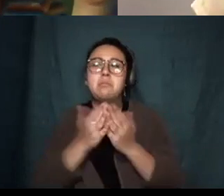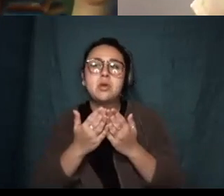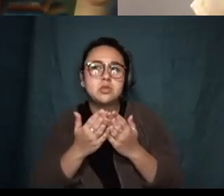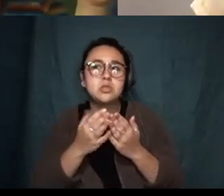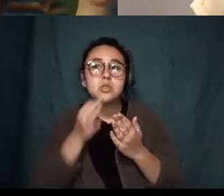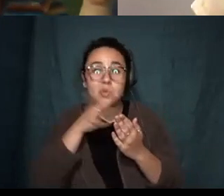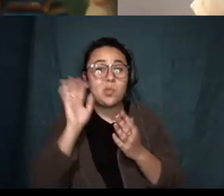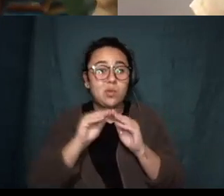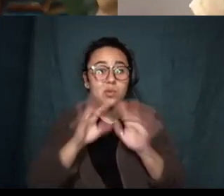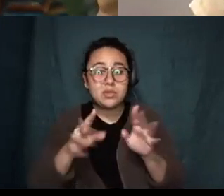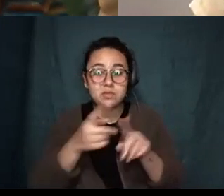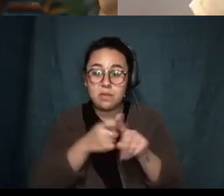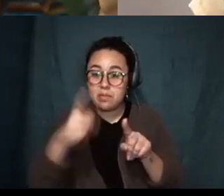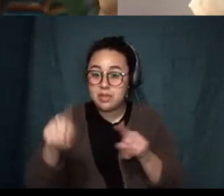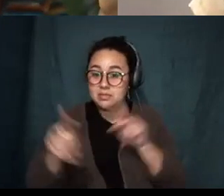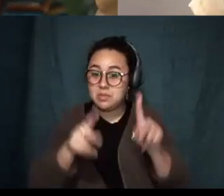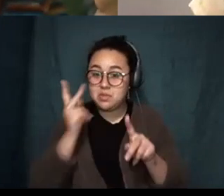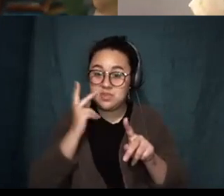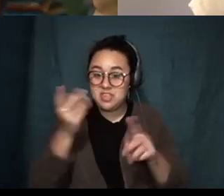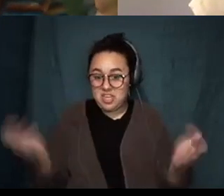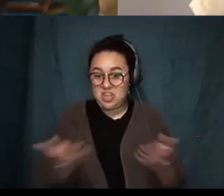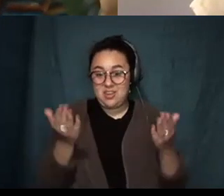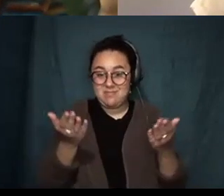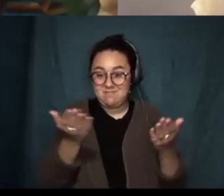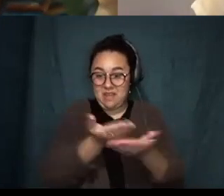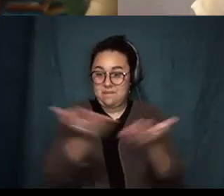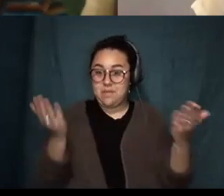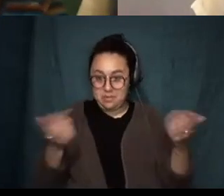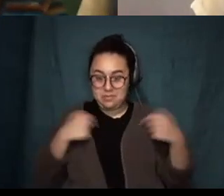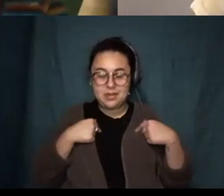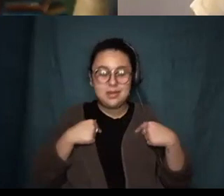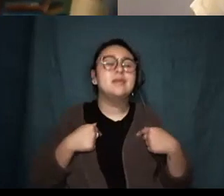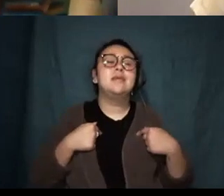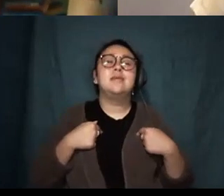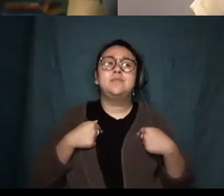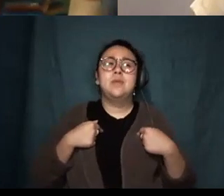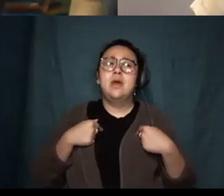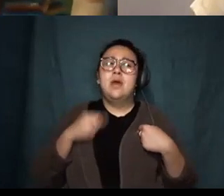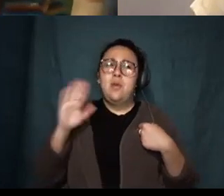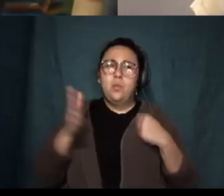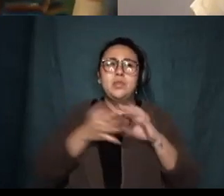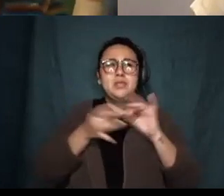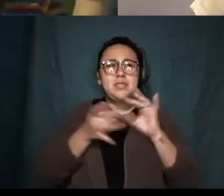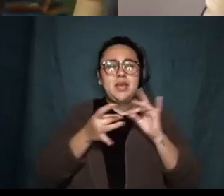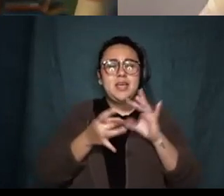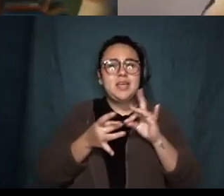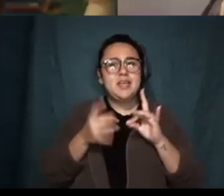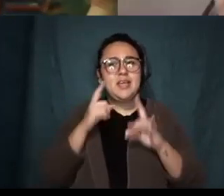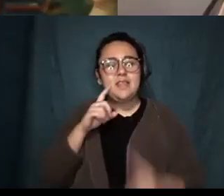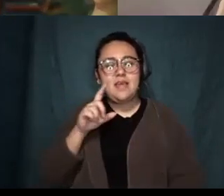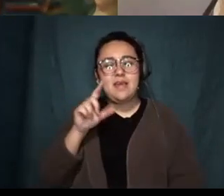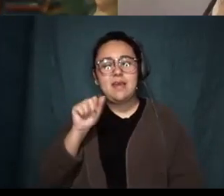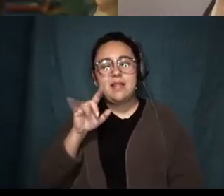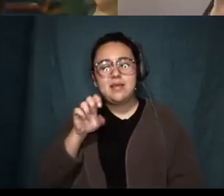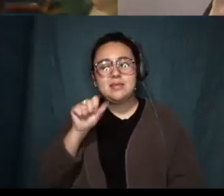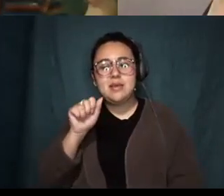the people you see here on your screen in front of me um I'm gonna go with Alyssa Washuda's White